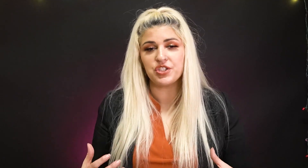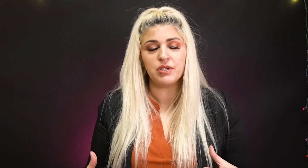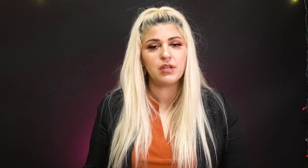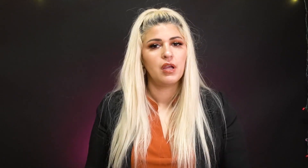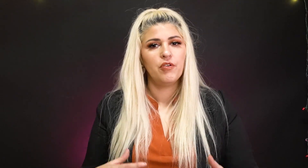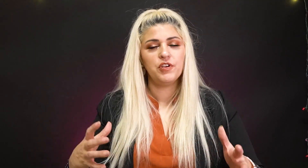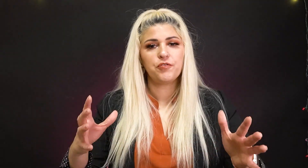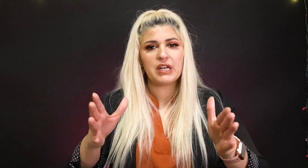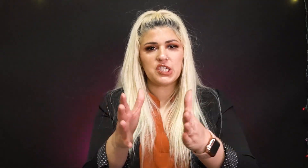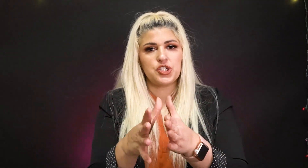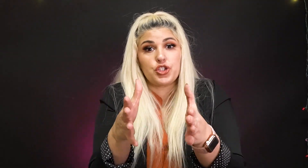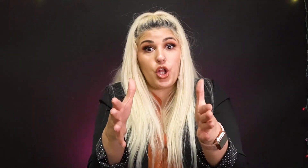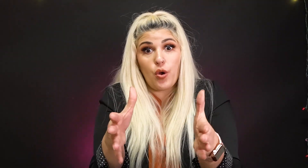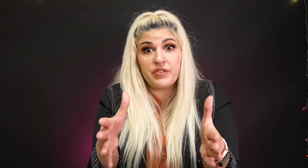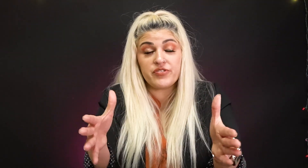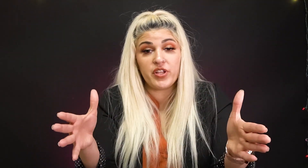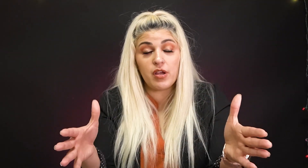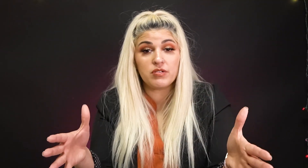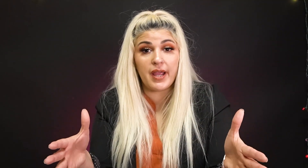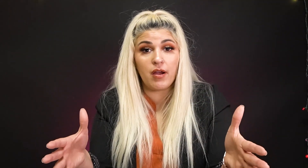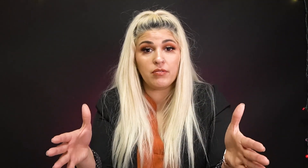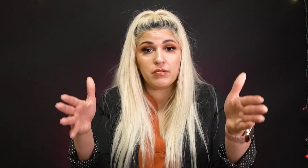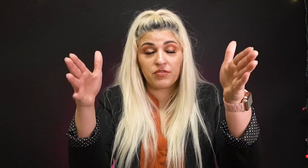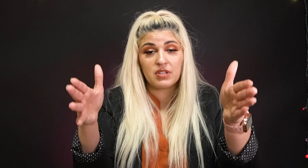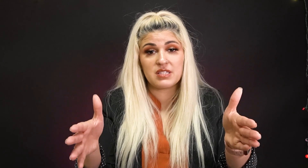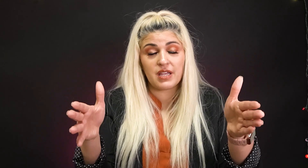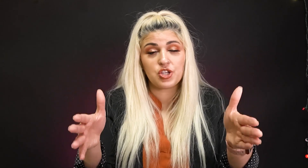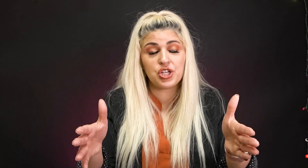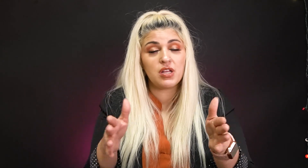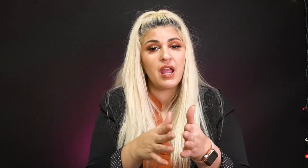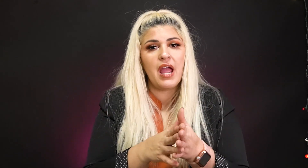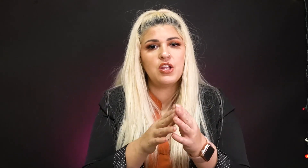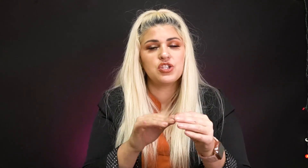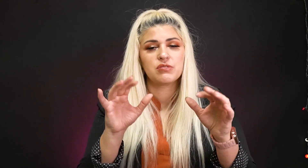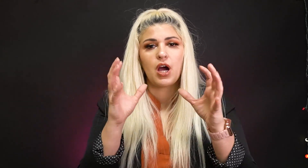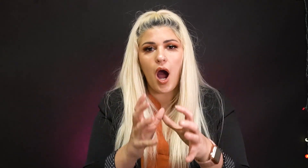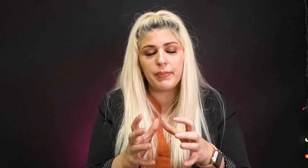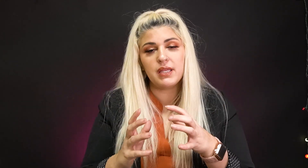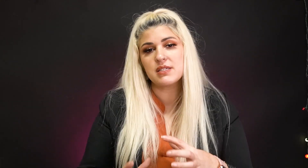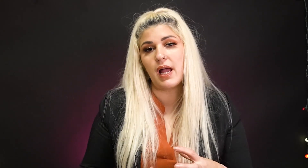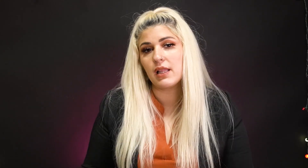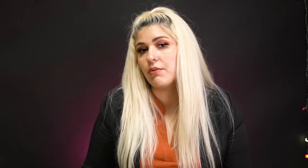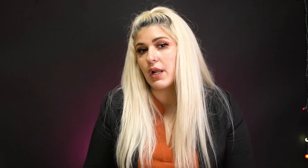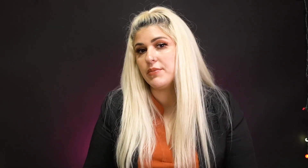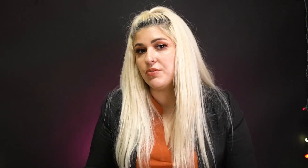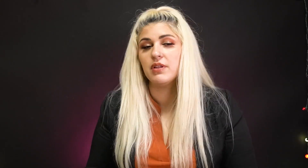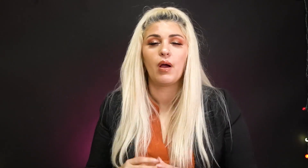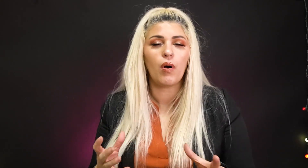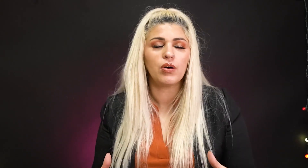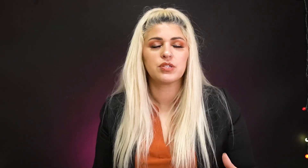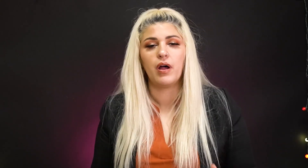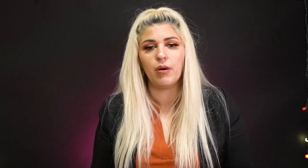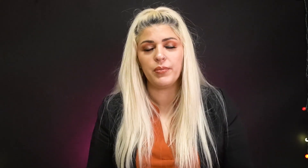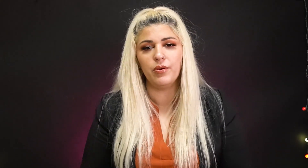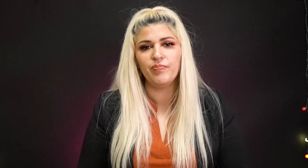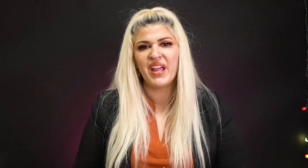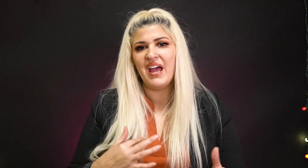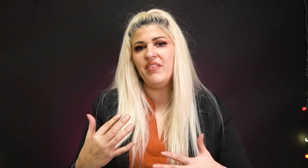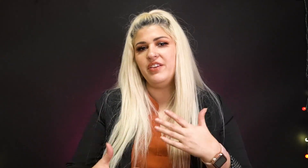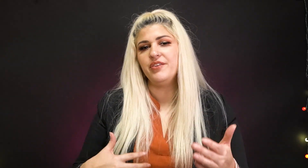do it feel free to just slow this video down to this section and just copy exactly what i'm doing that will also help you and then you